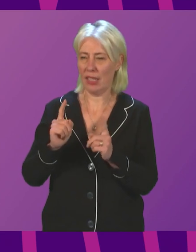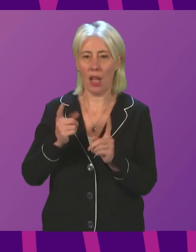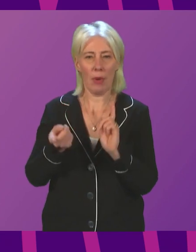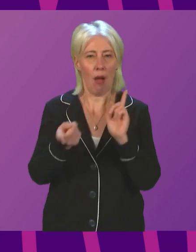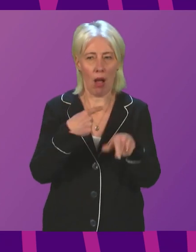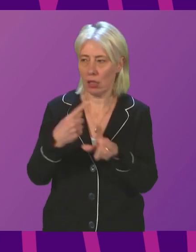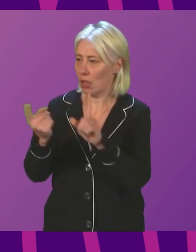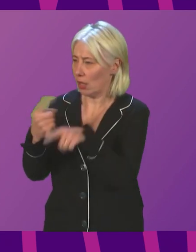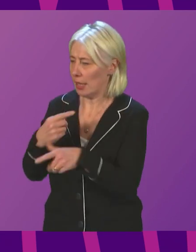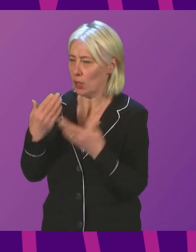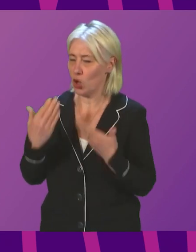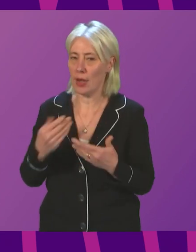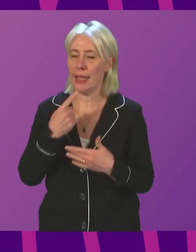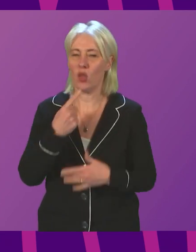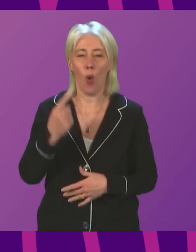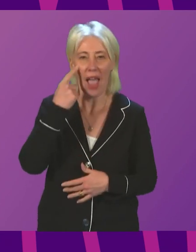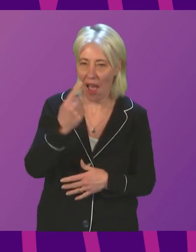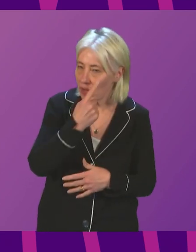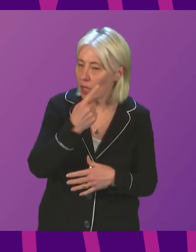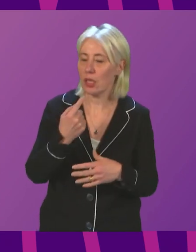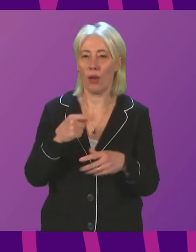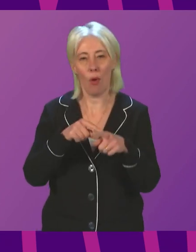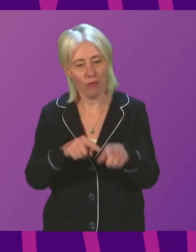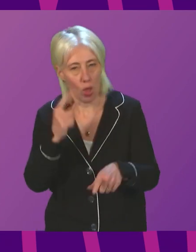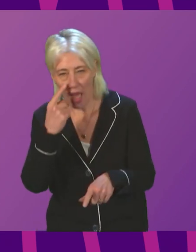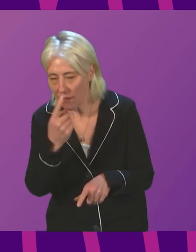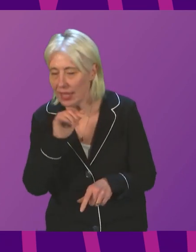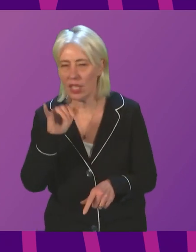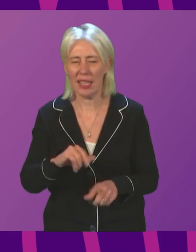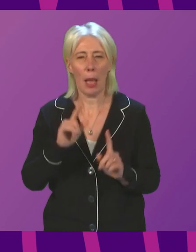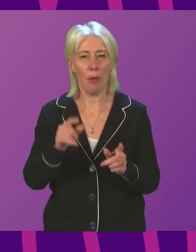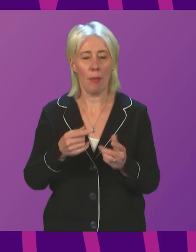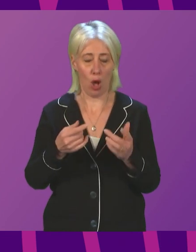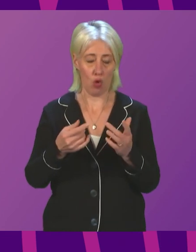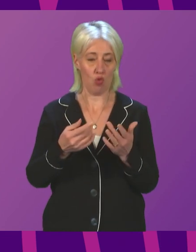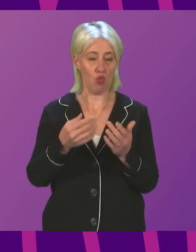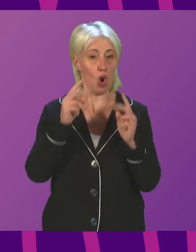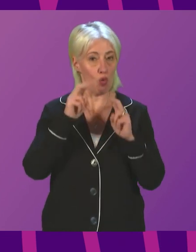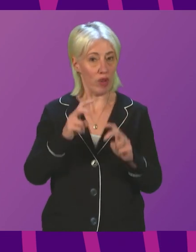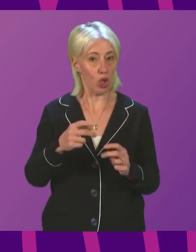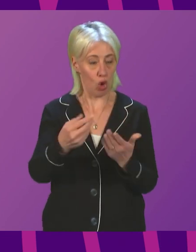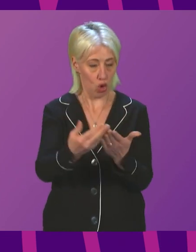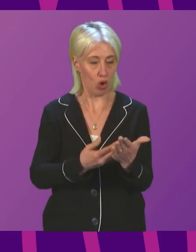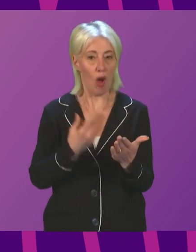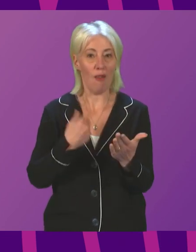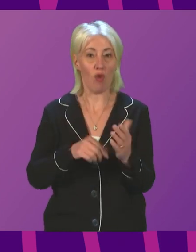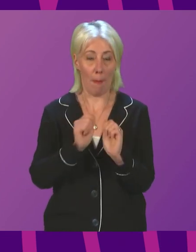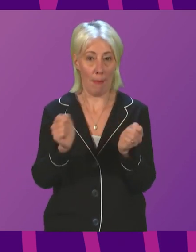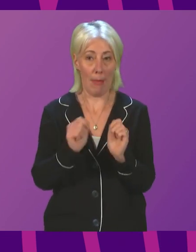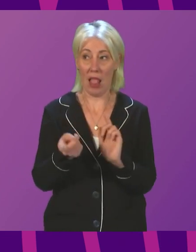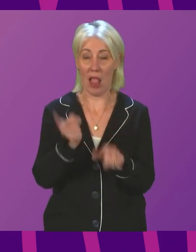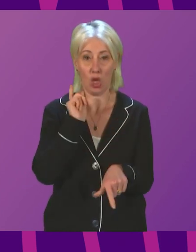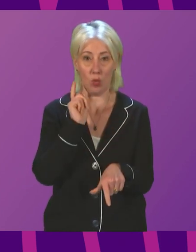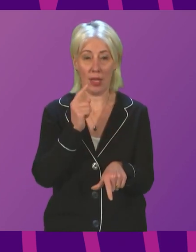much. Mr evidence and that he will follow the evidence. But research published by The Lancet last week has shown that whilst vaccine